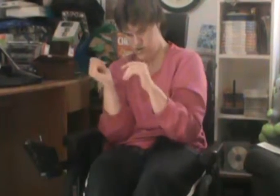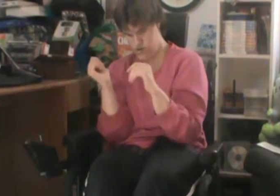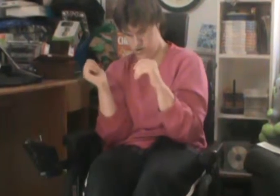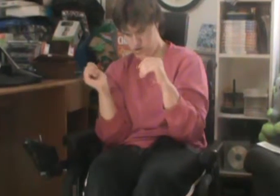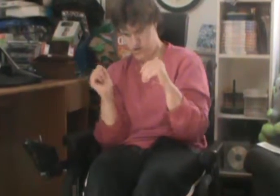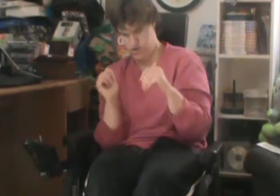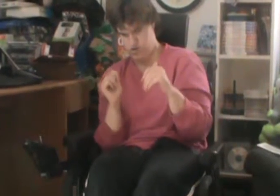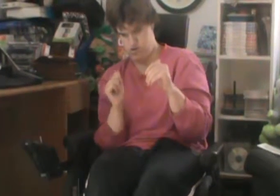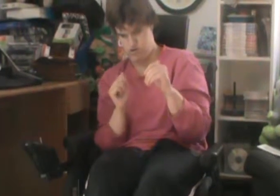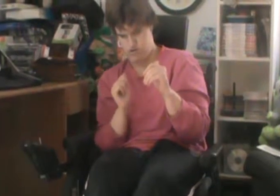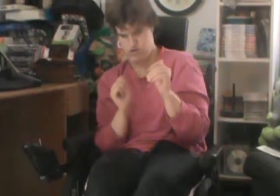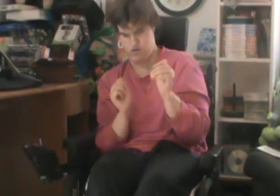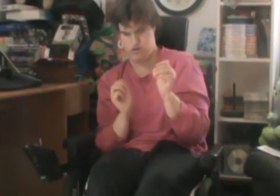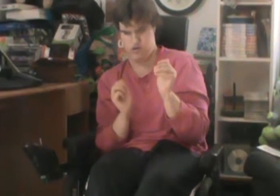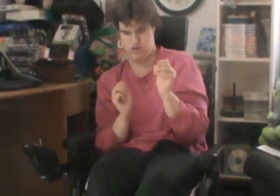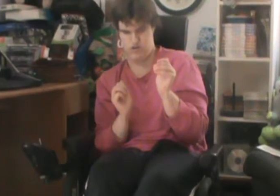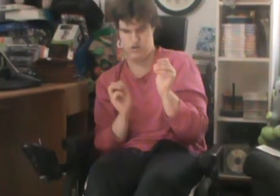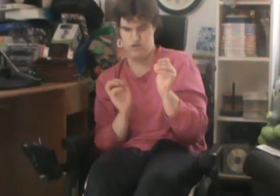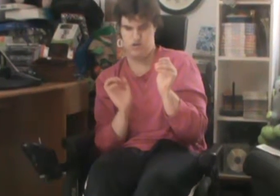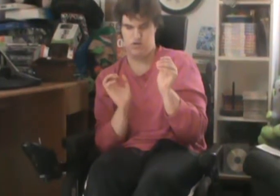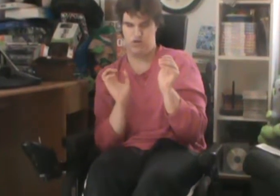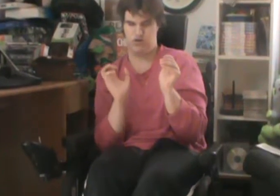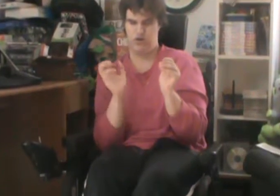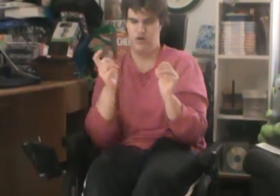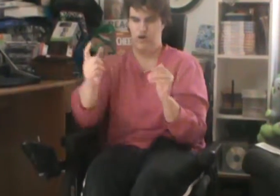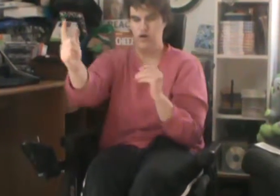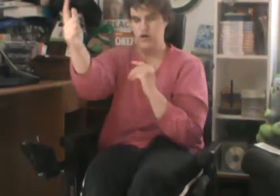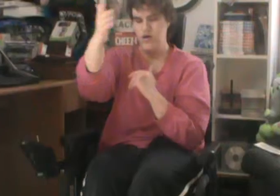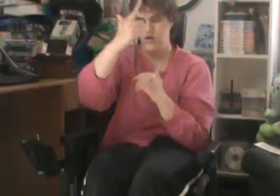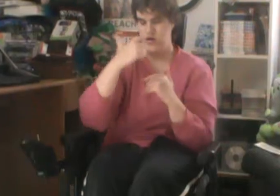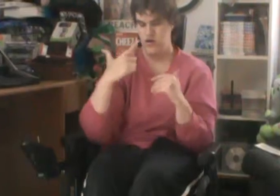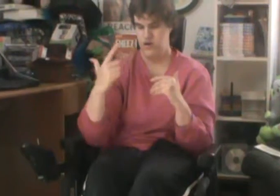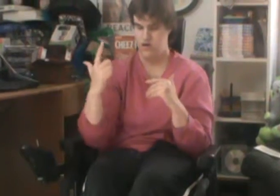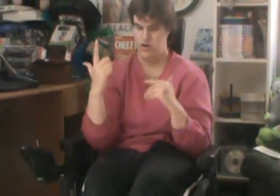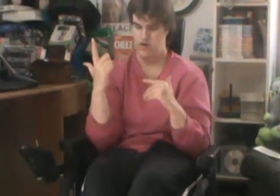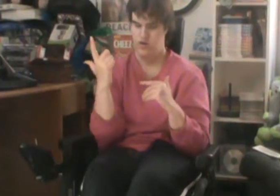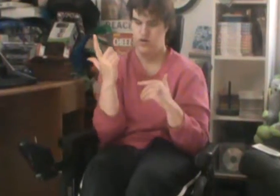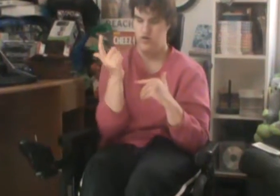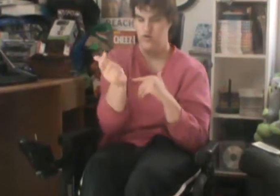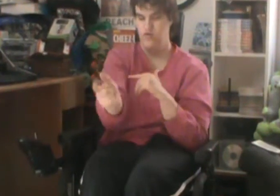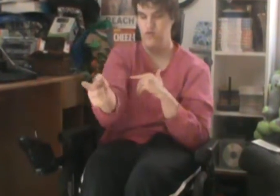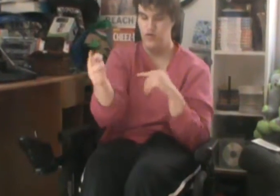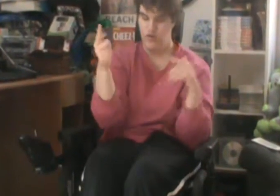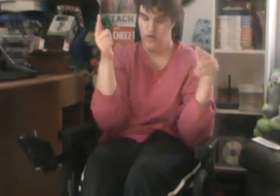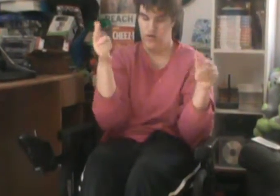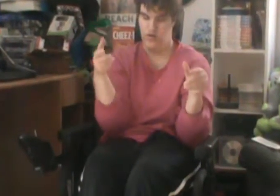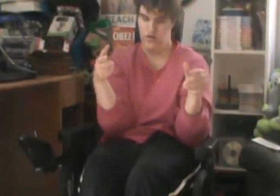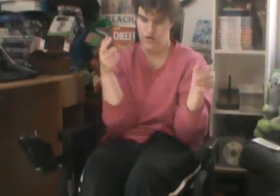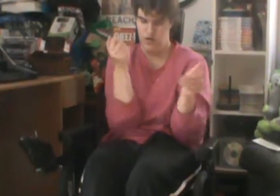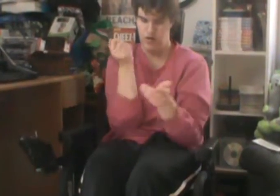work All I know is that you should look good